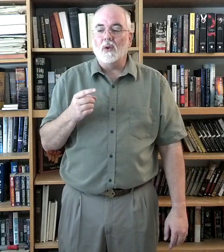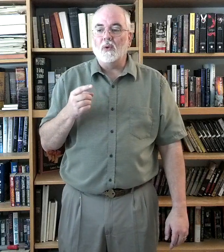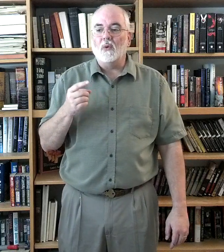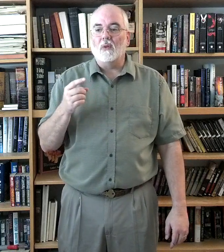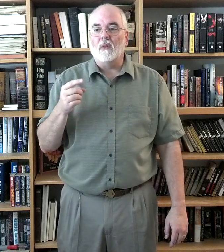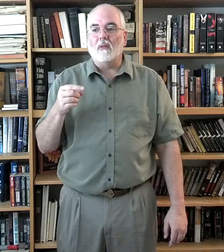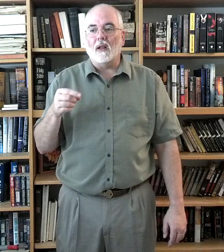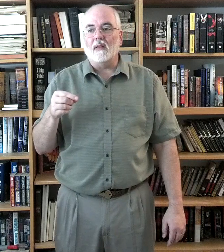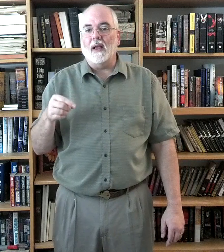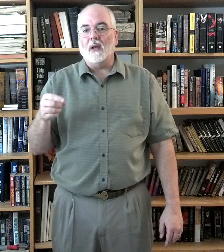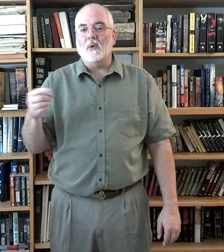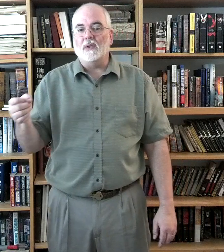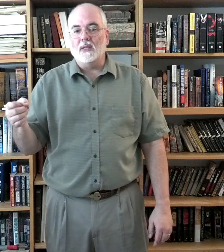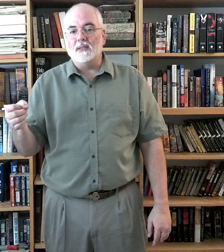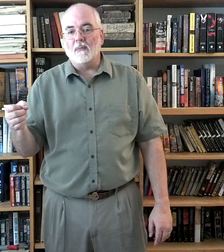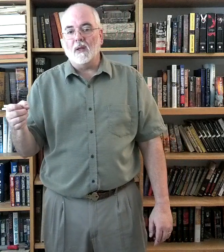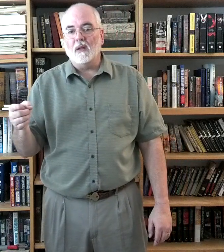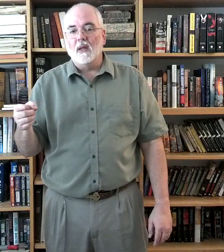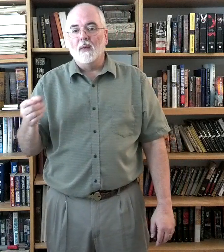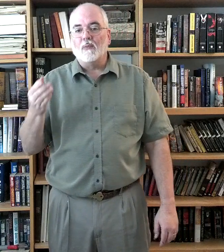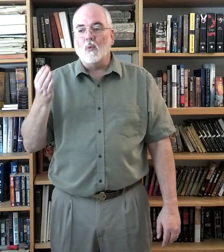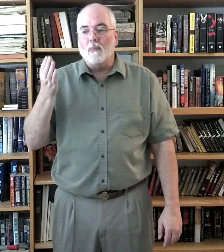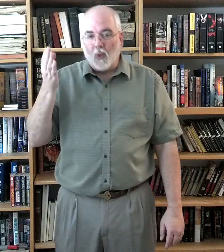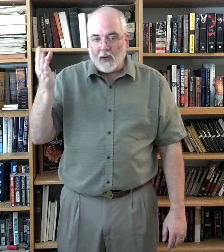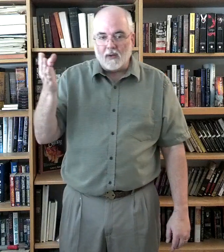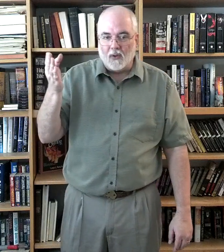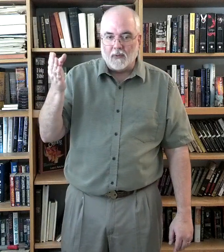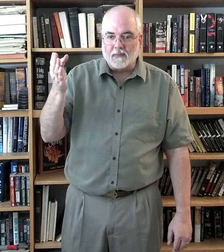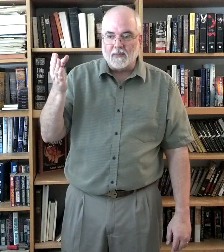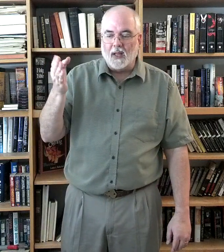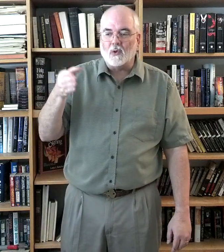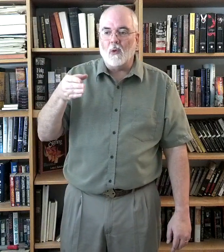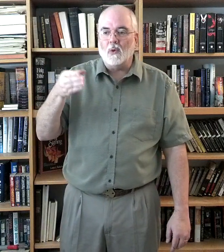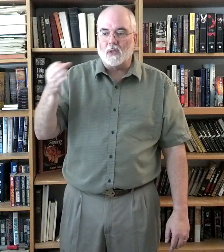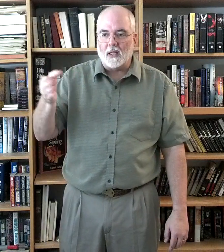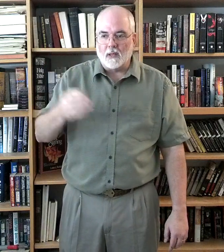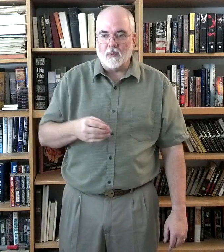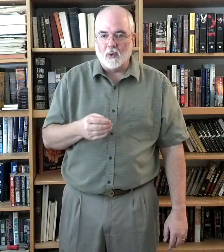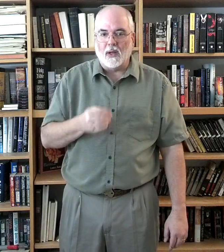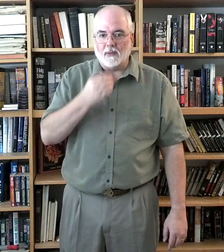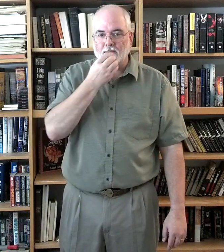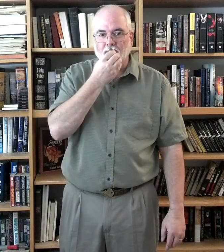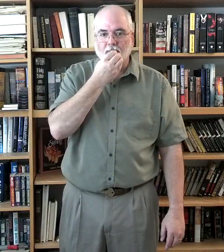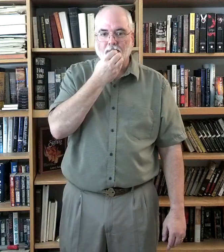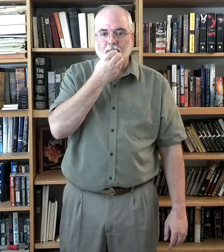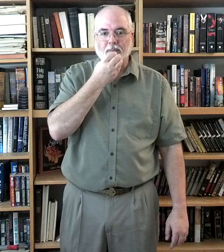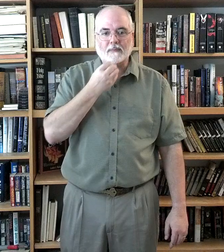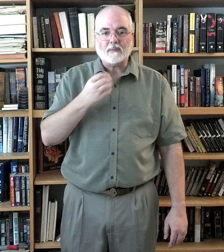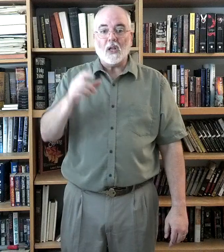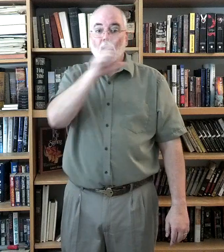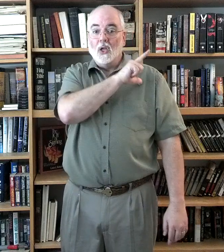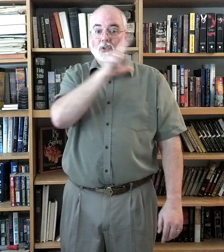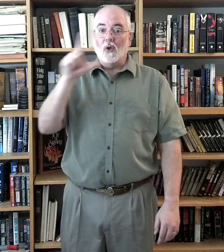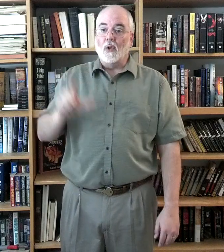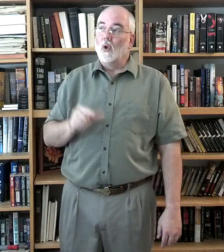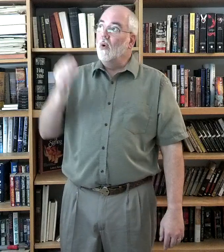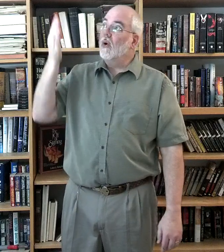do like the guy who did something. We point to them. It's almost like the pronoun. So, the Lord